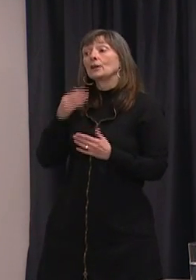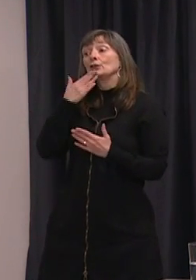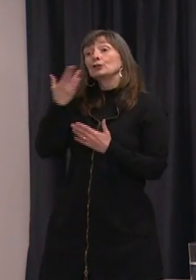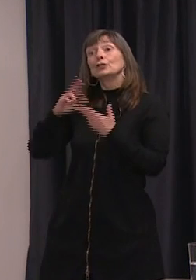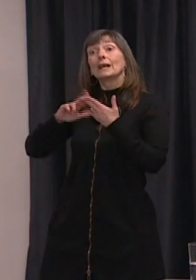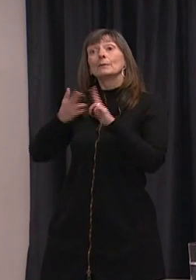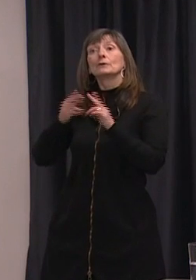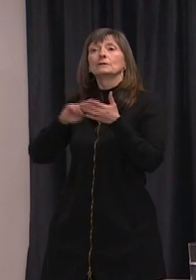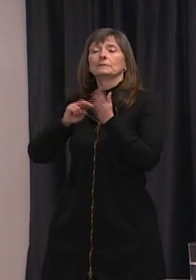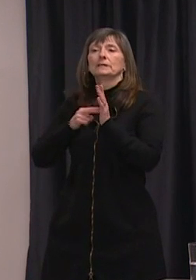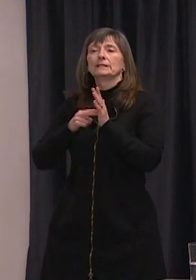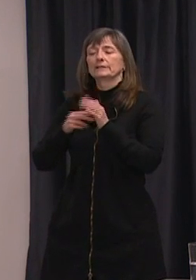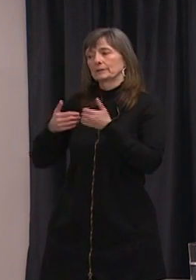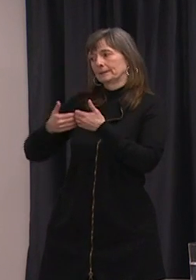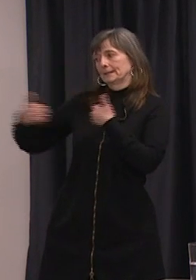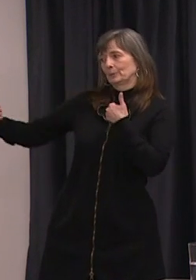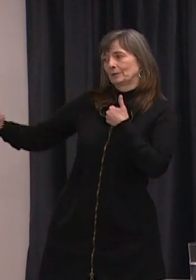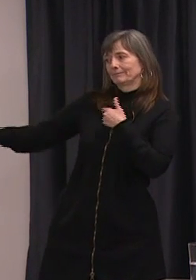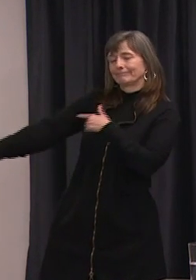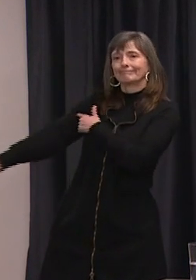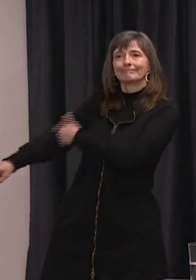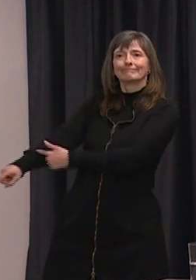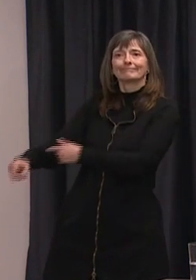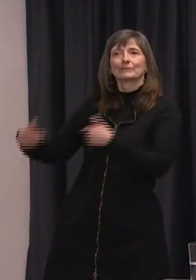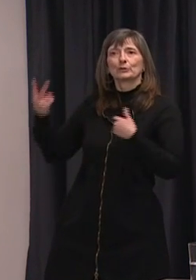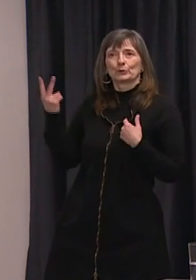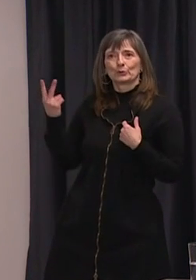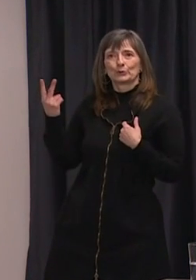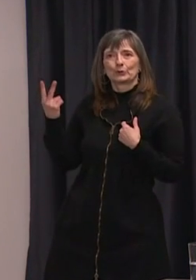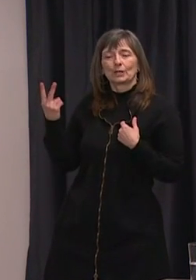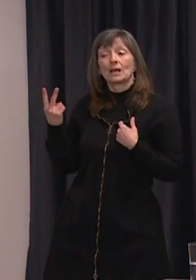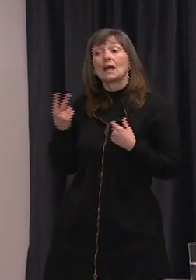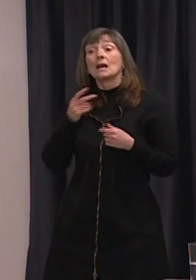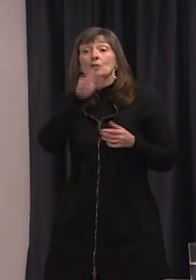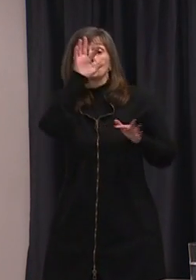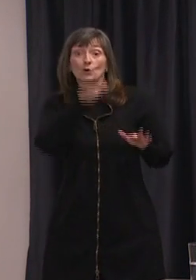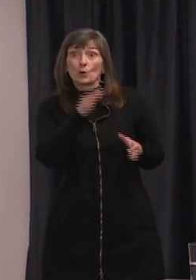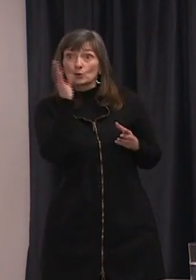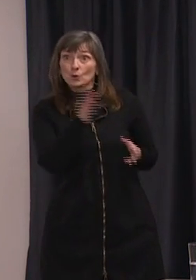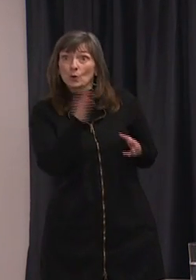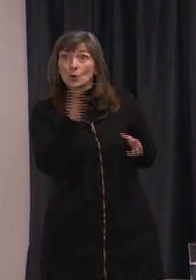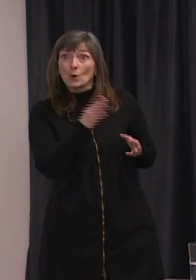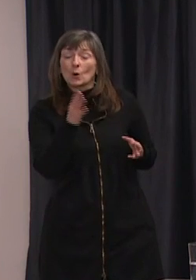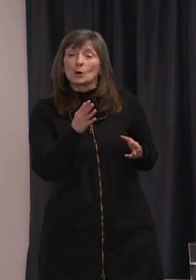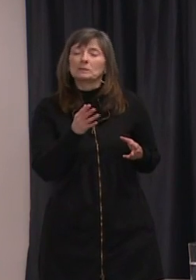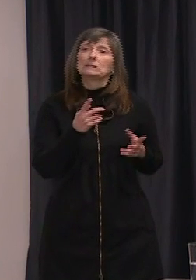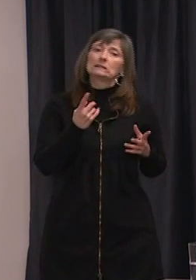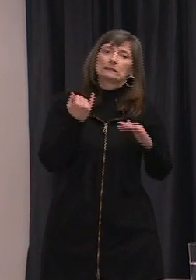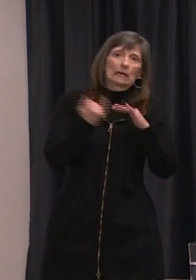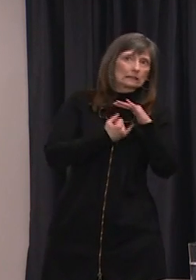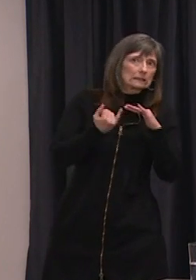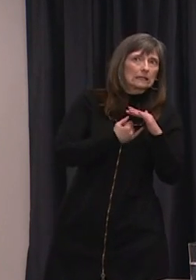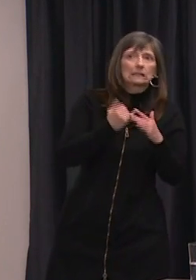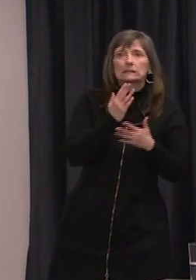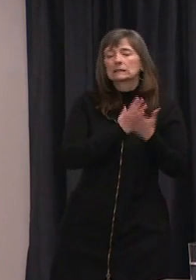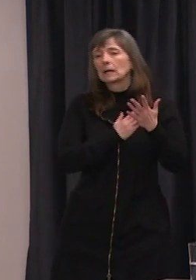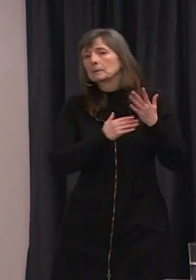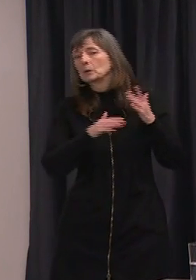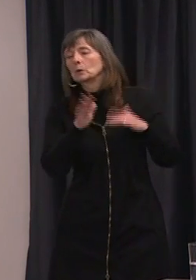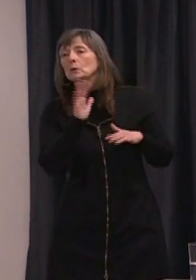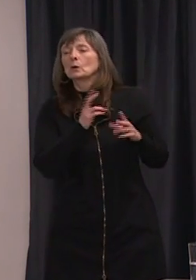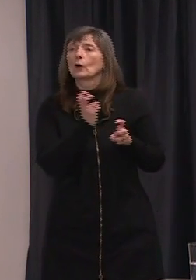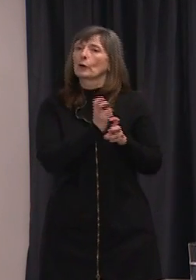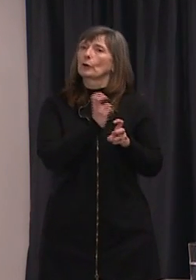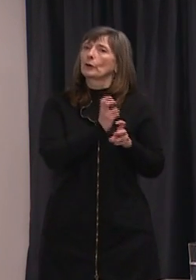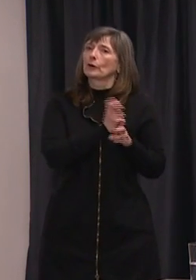One of the challenges with the storm event as it wore on and the isolation that that produced was again